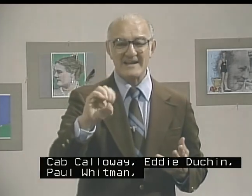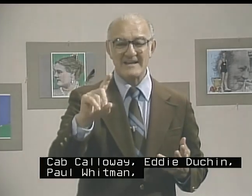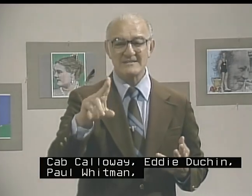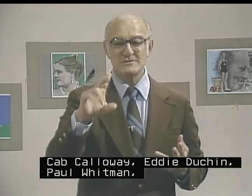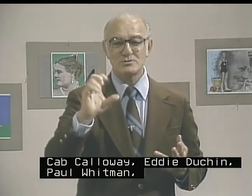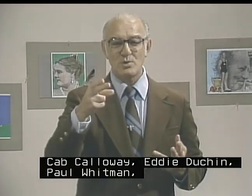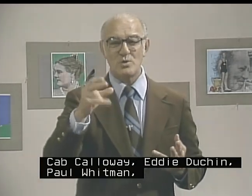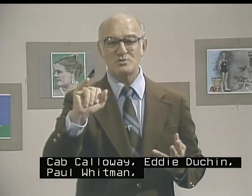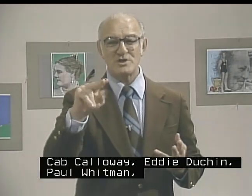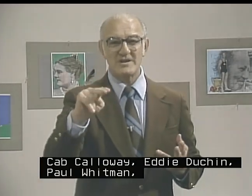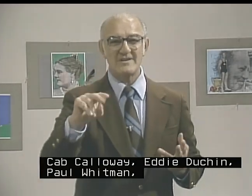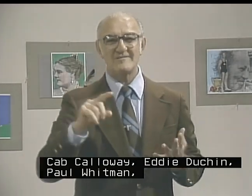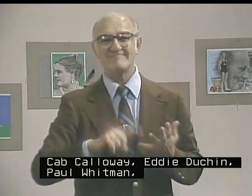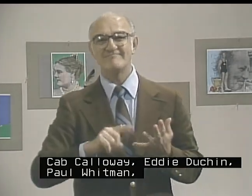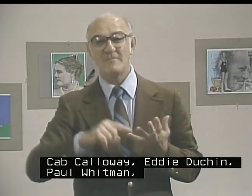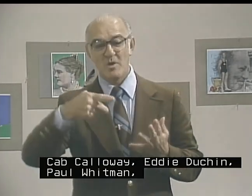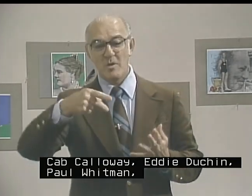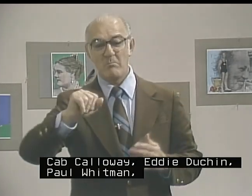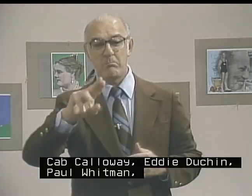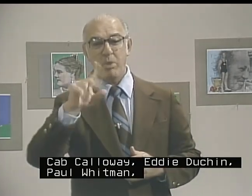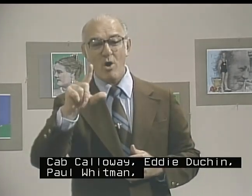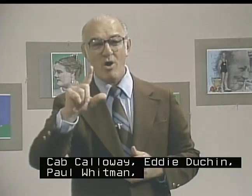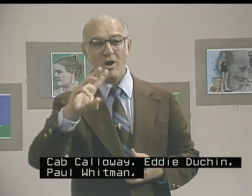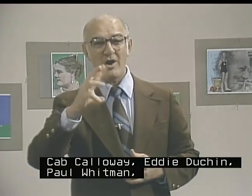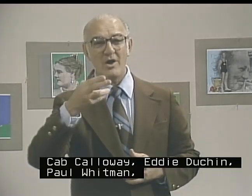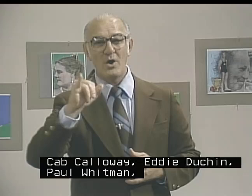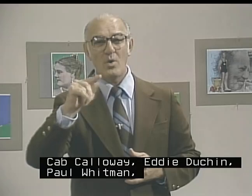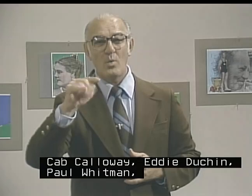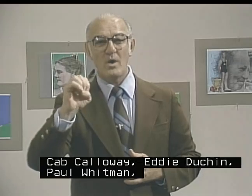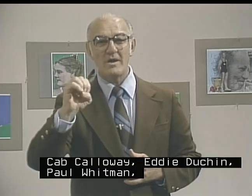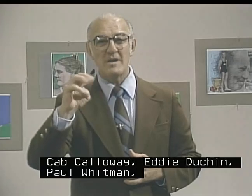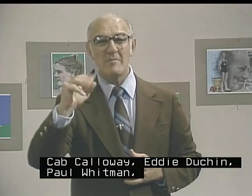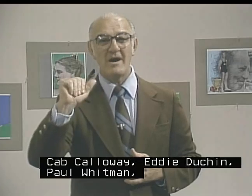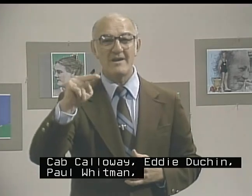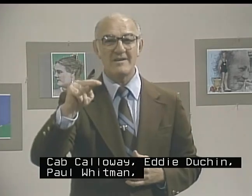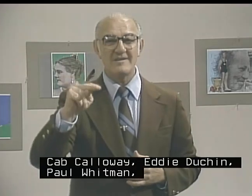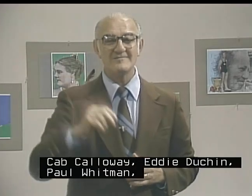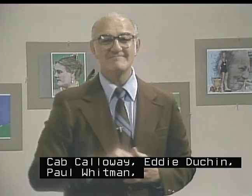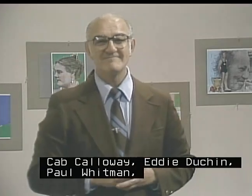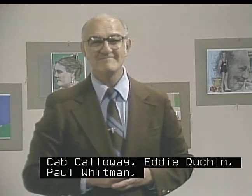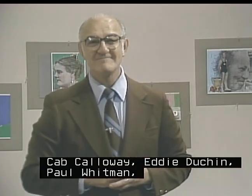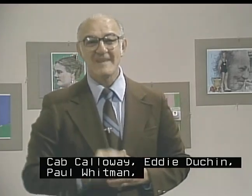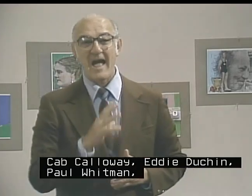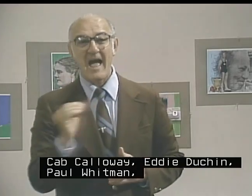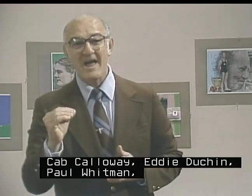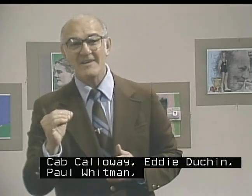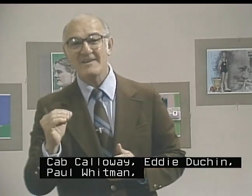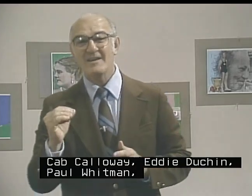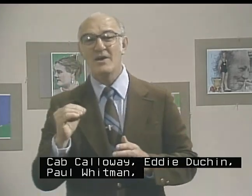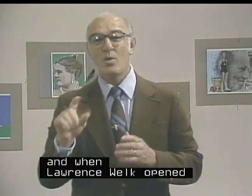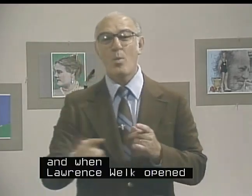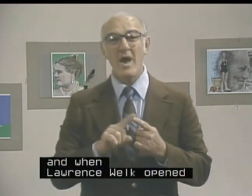Dooson, Paul Whitman, and when